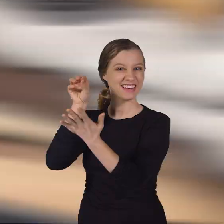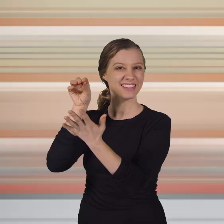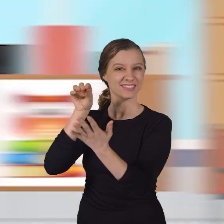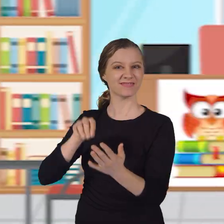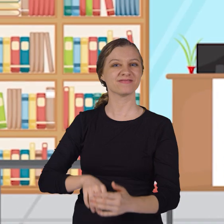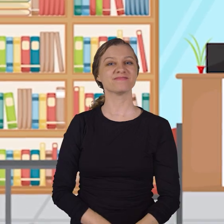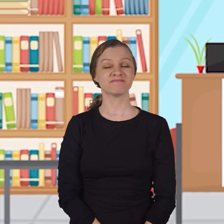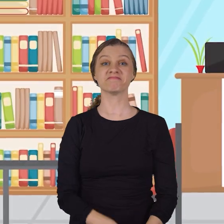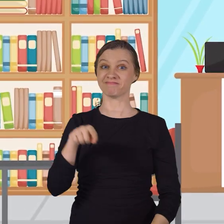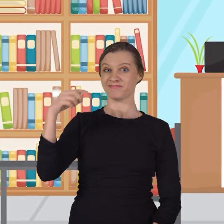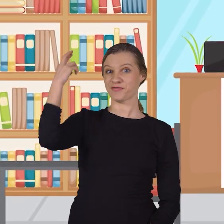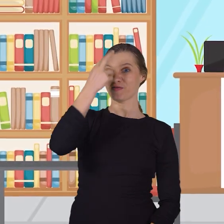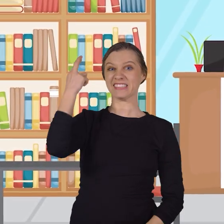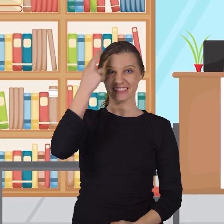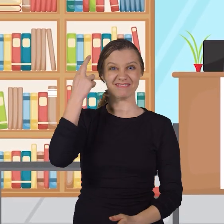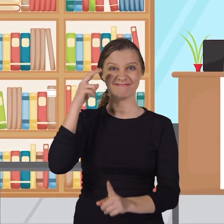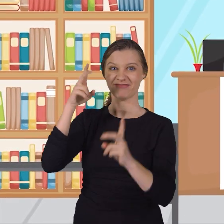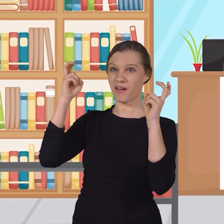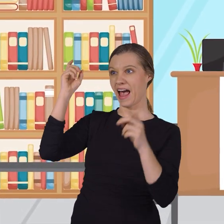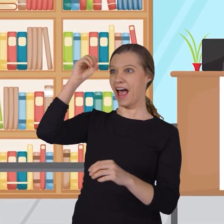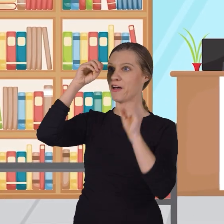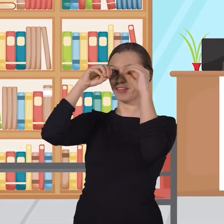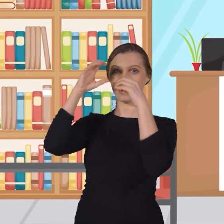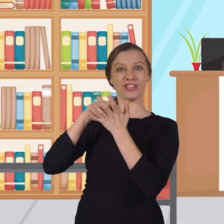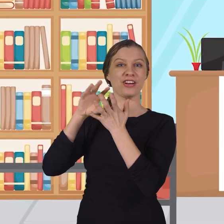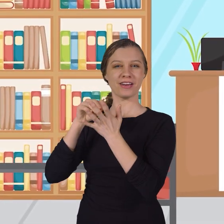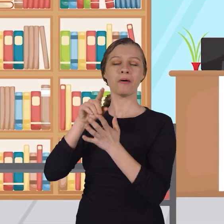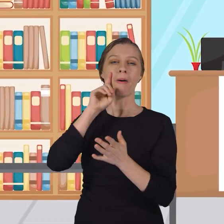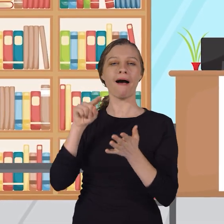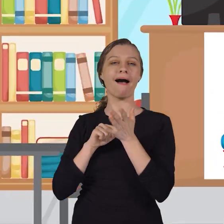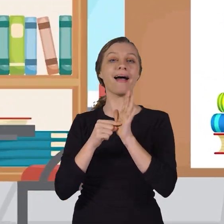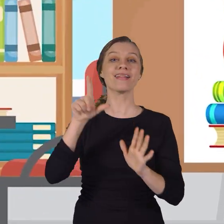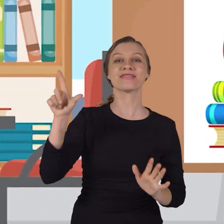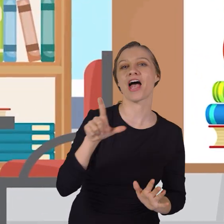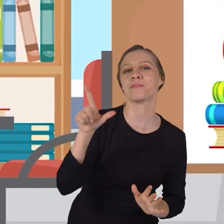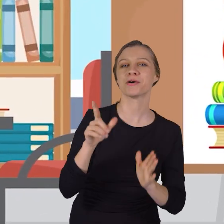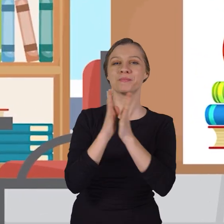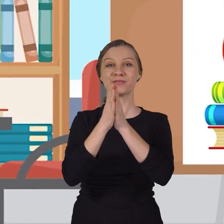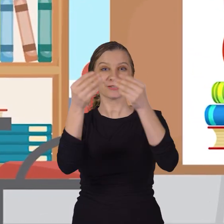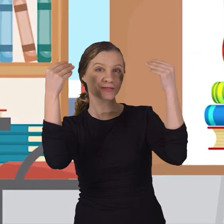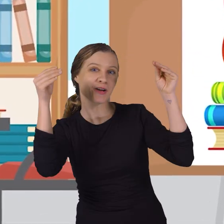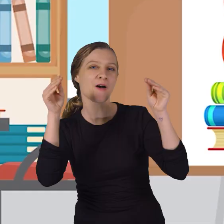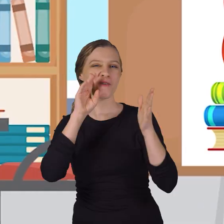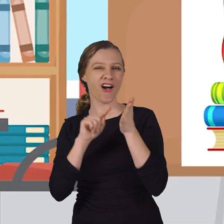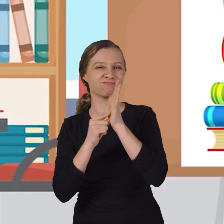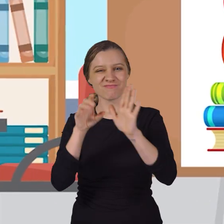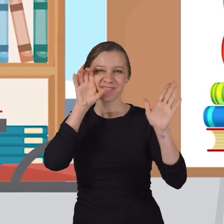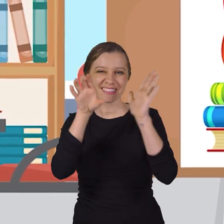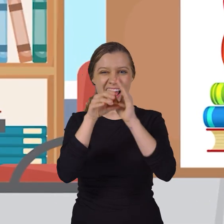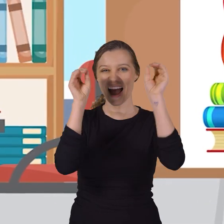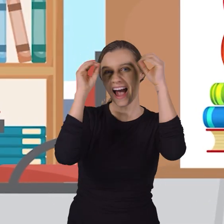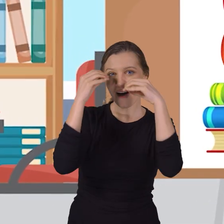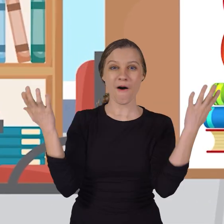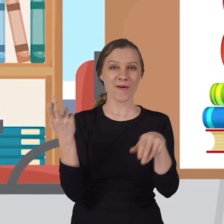For this reason, many libraries and bookstores will have pictures of owls or use them as a logo.